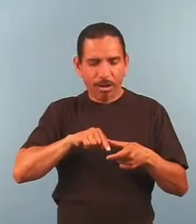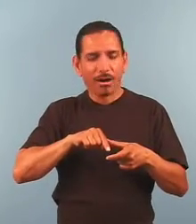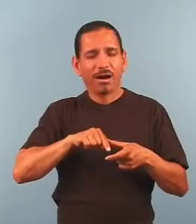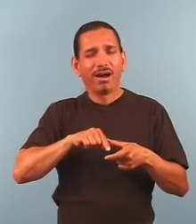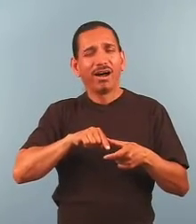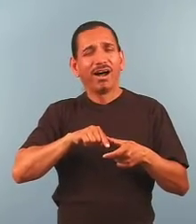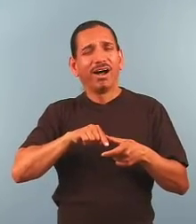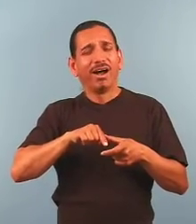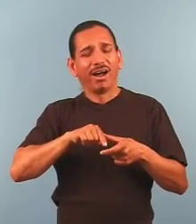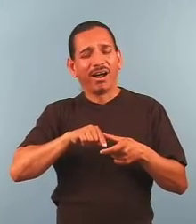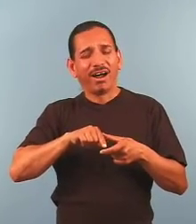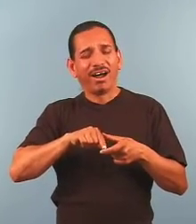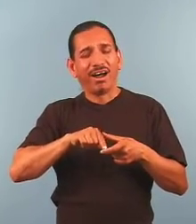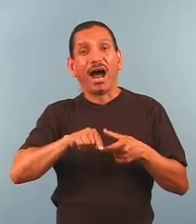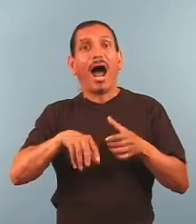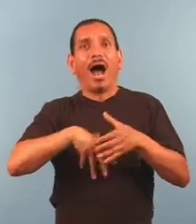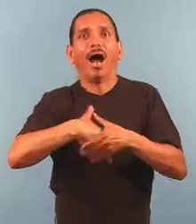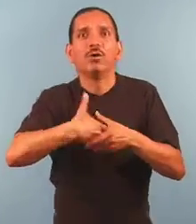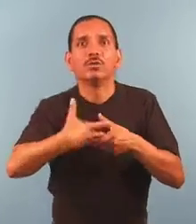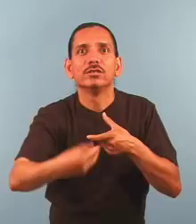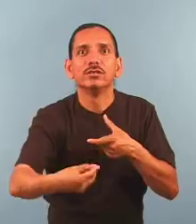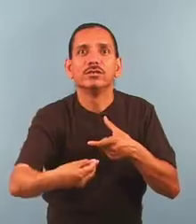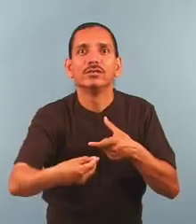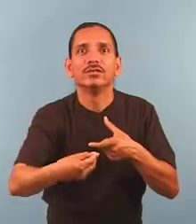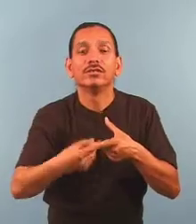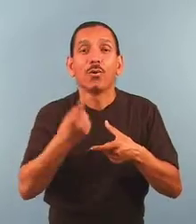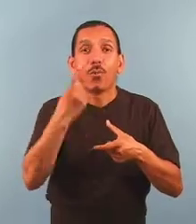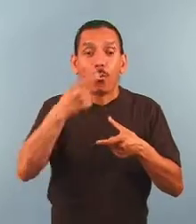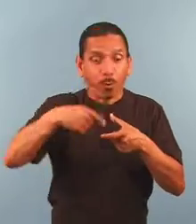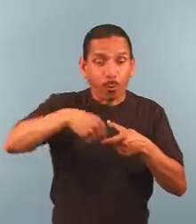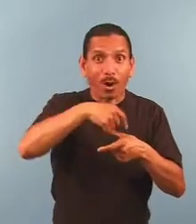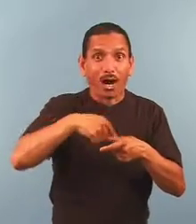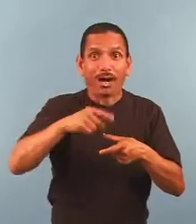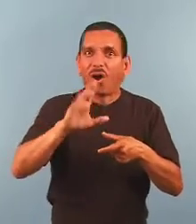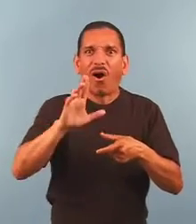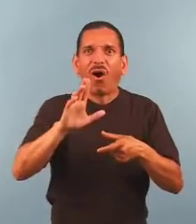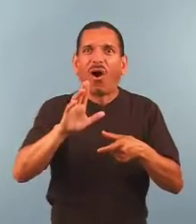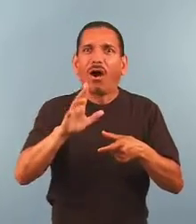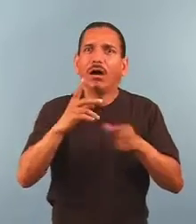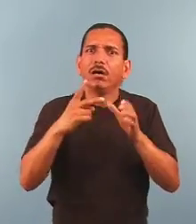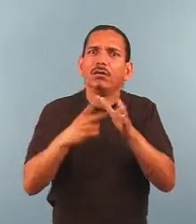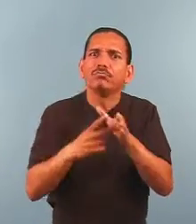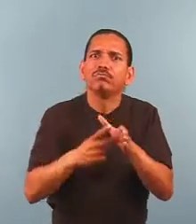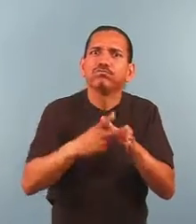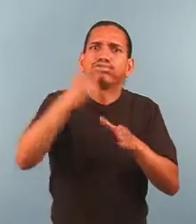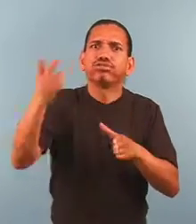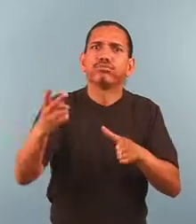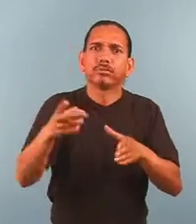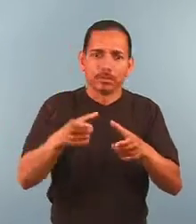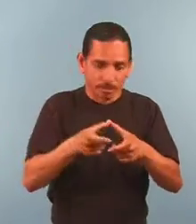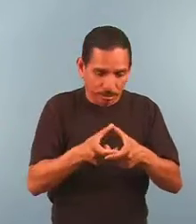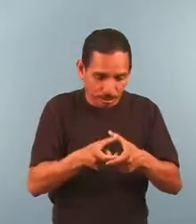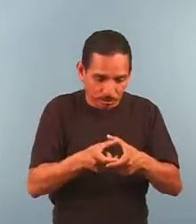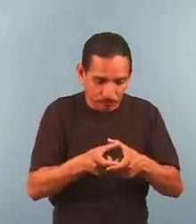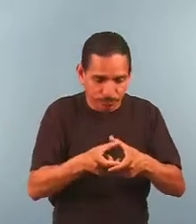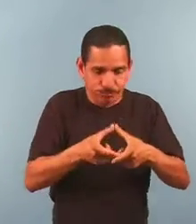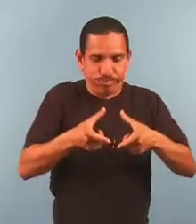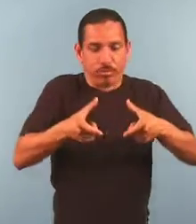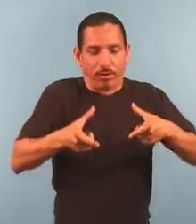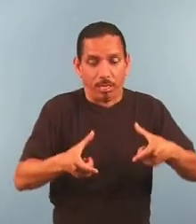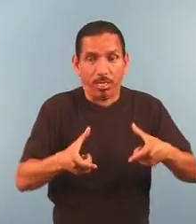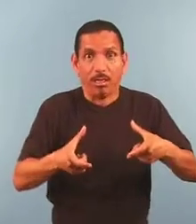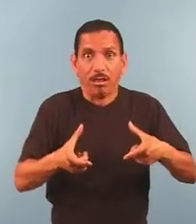is now just beyond the Solar System, more than twice the distance to Pluto.